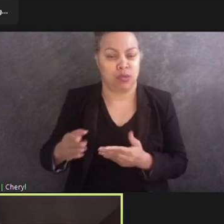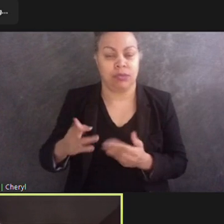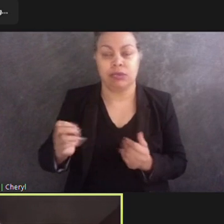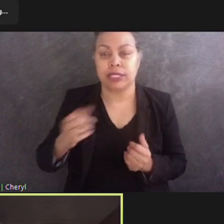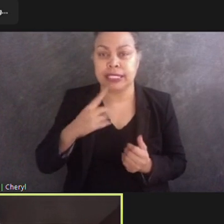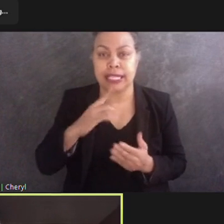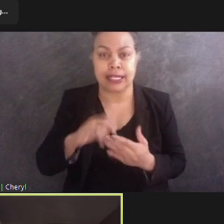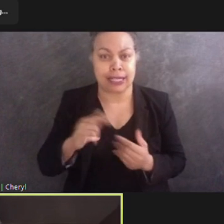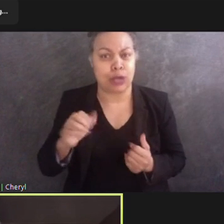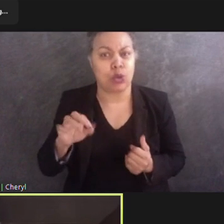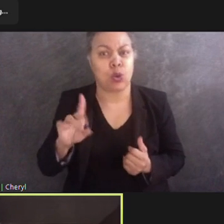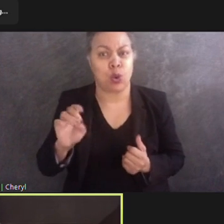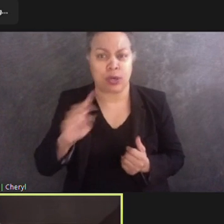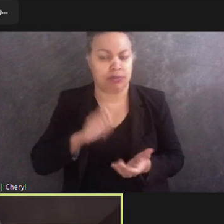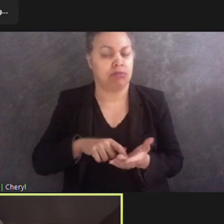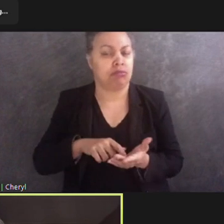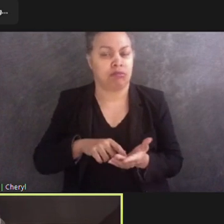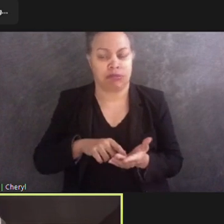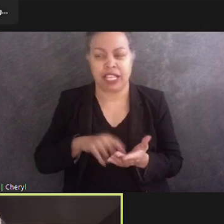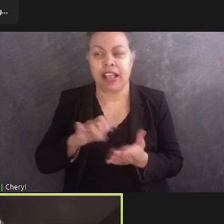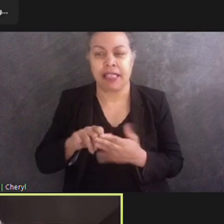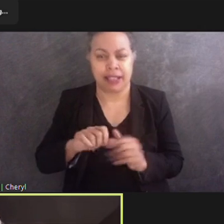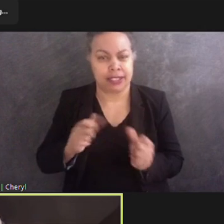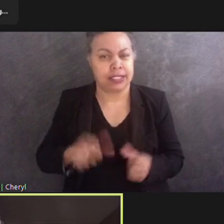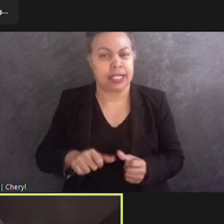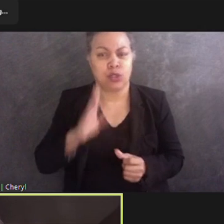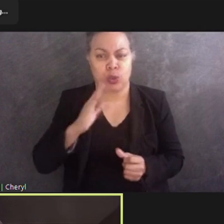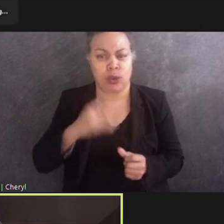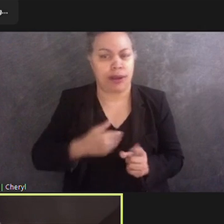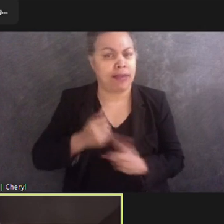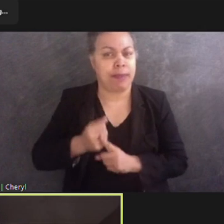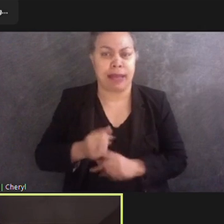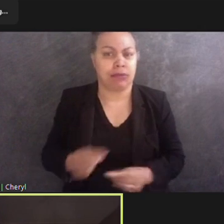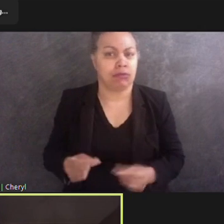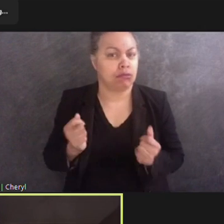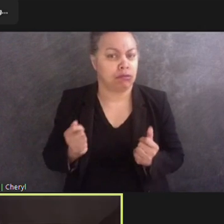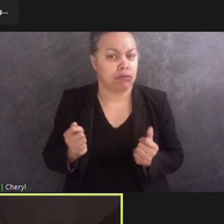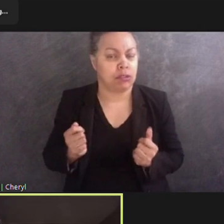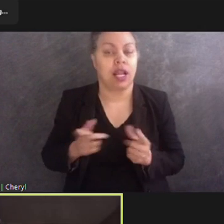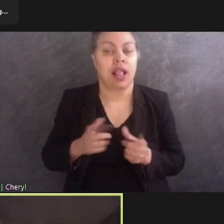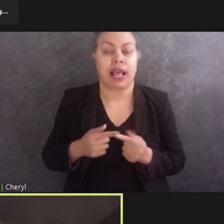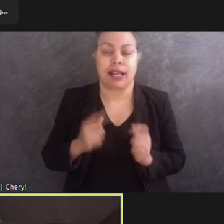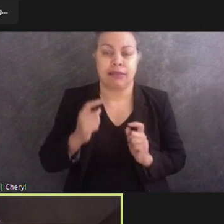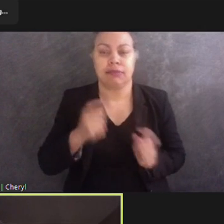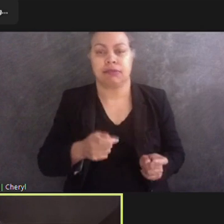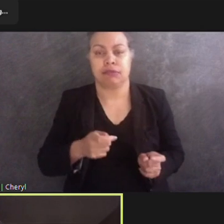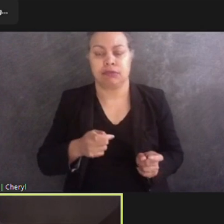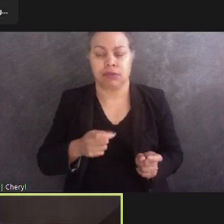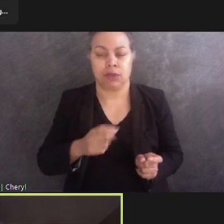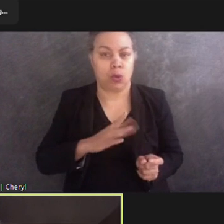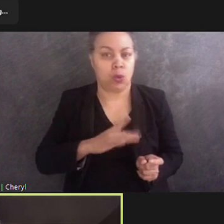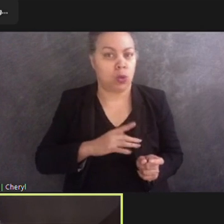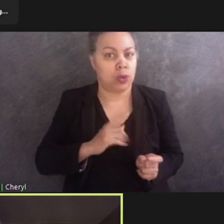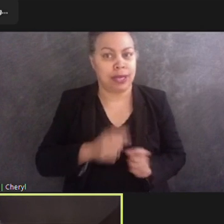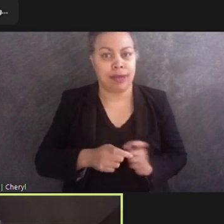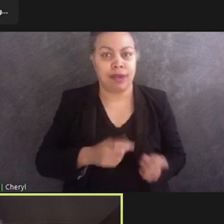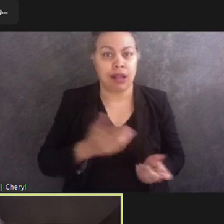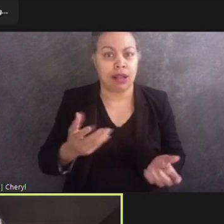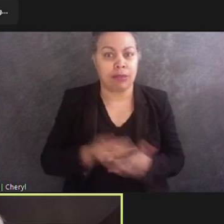impact this statue would have. Mr. Gund went on to contribute most generously to the prologue room and the wheelchair